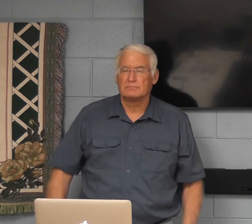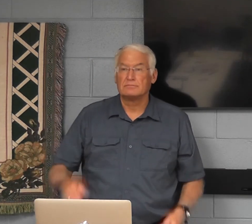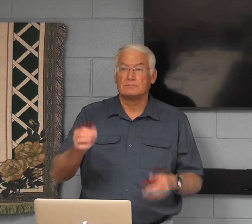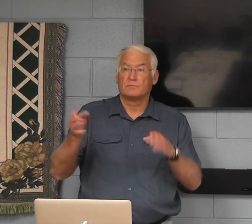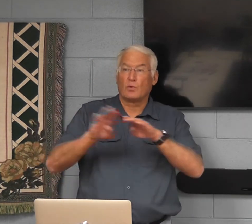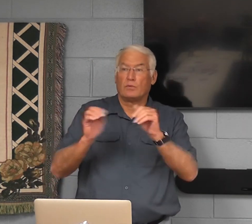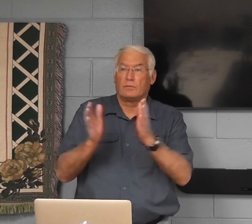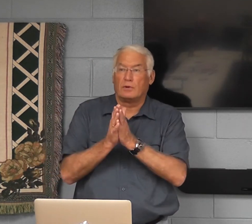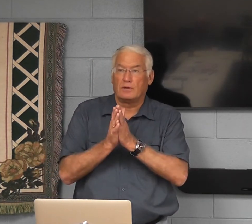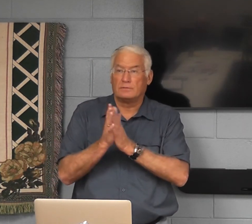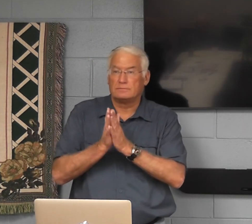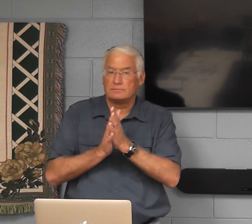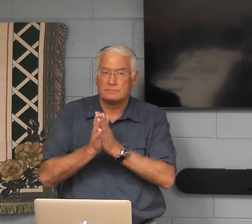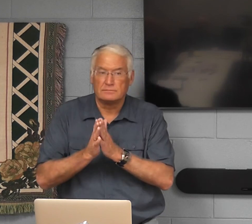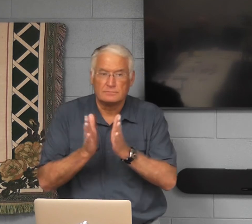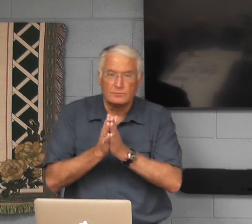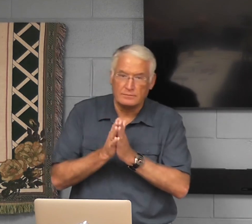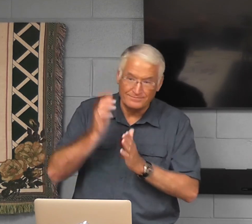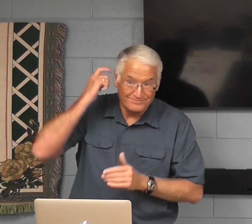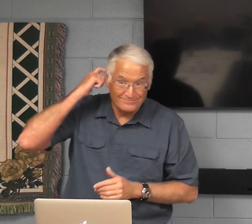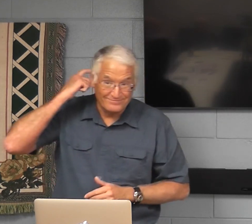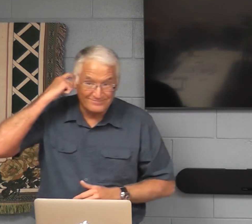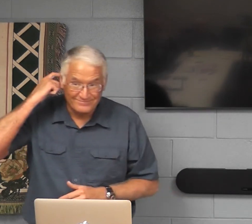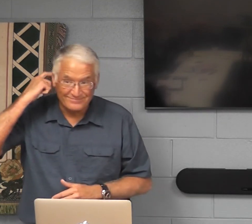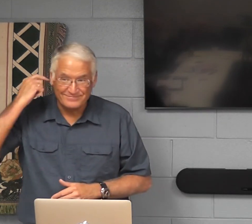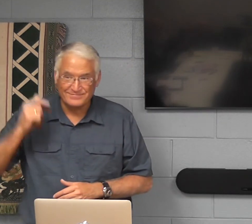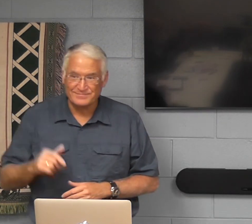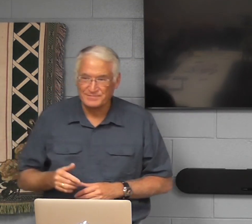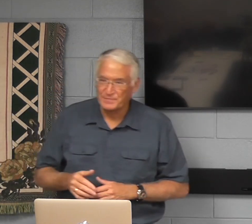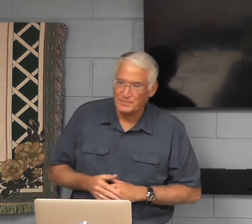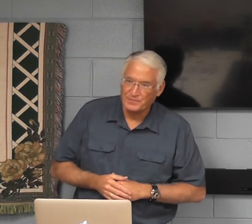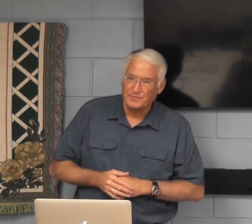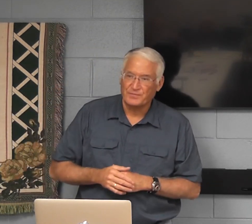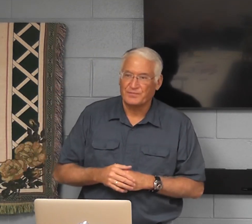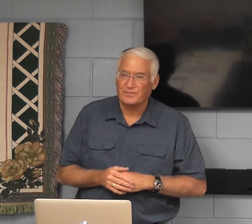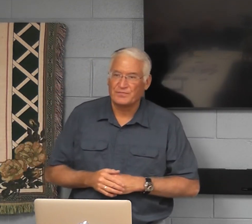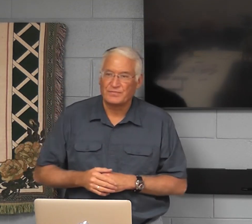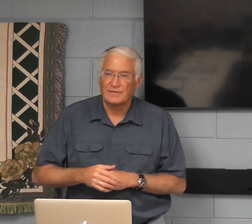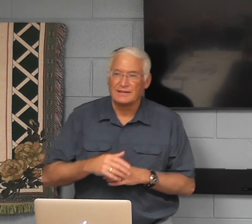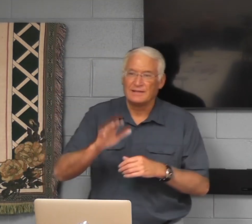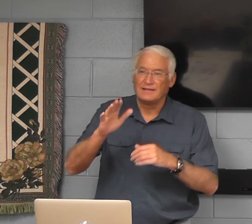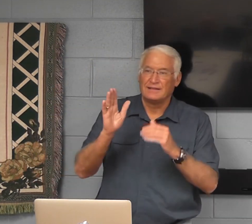And they knew